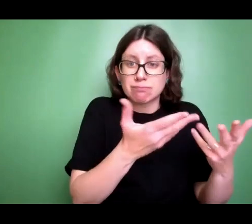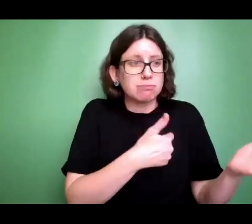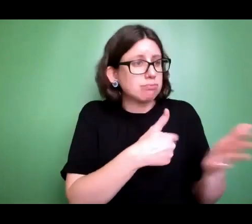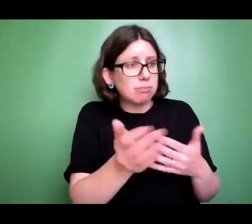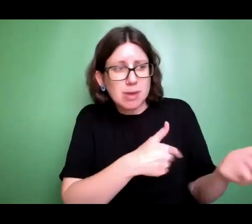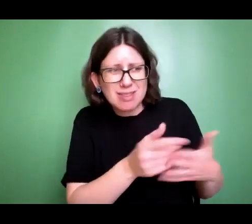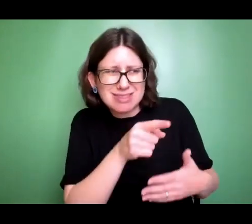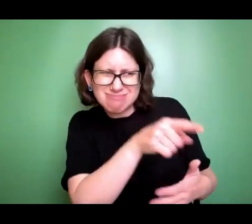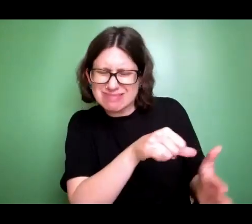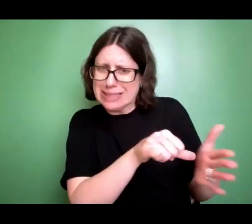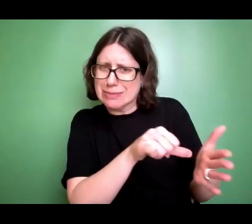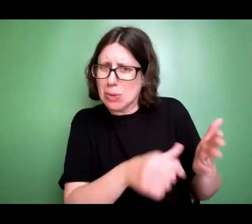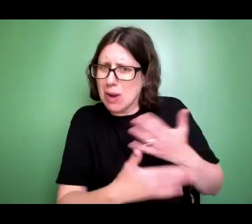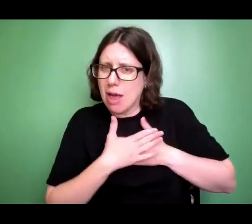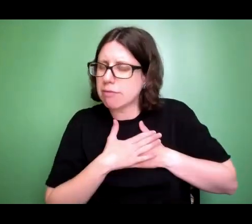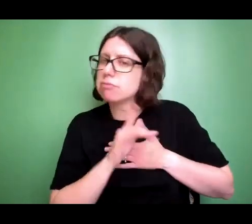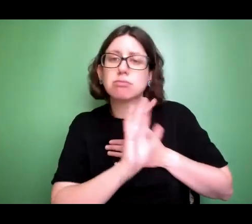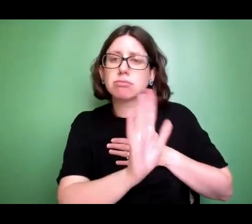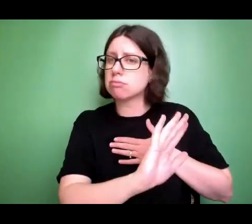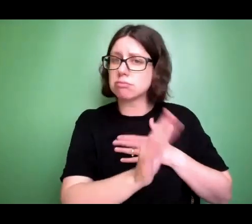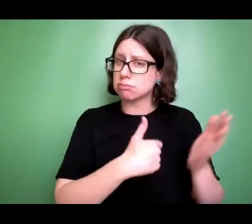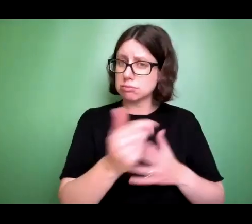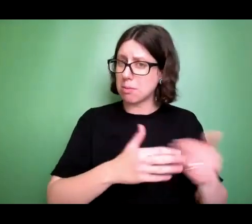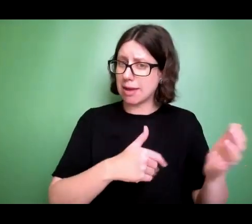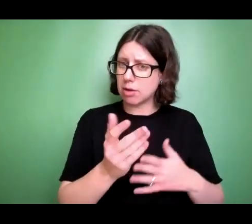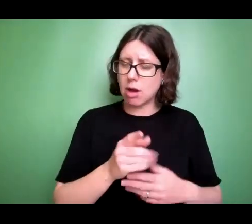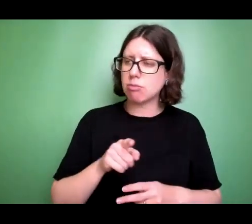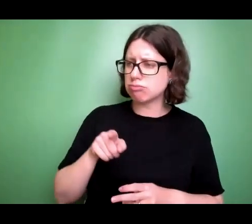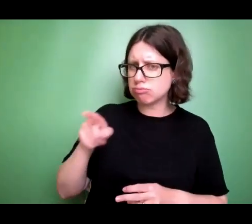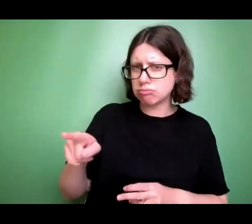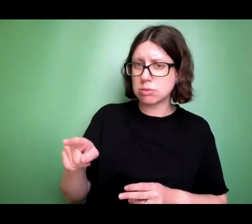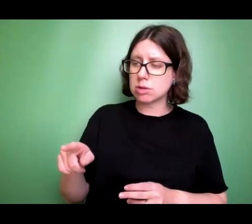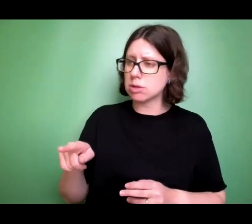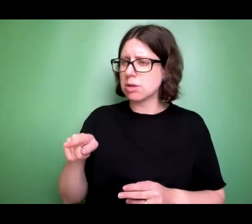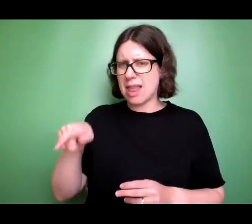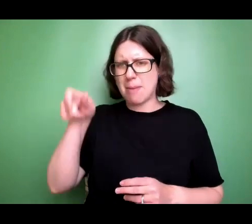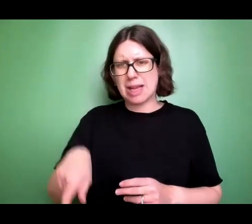you and for me is able to pardon the unpardonable in our life.